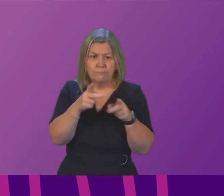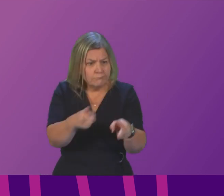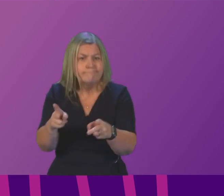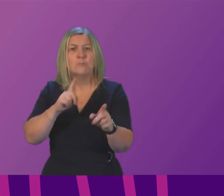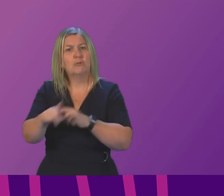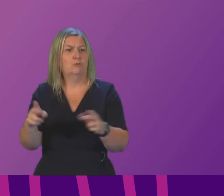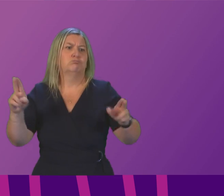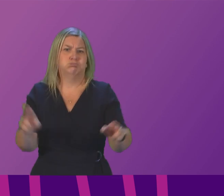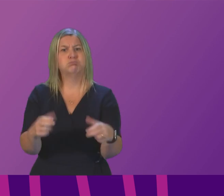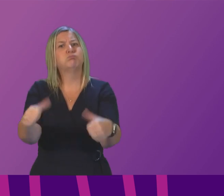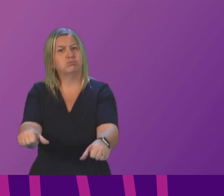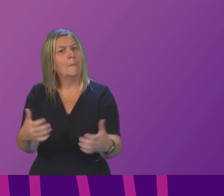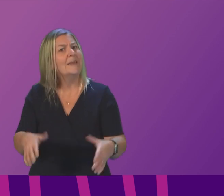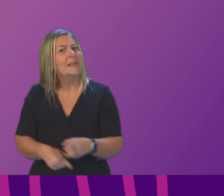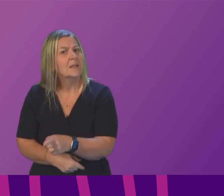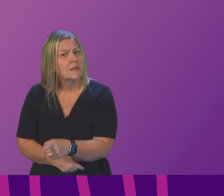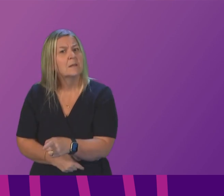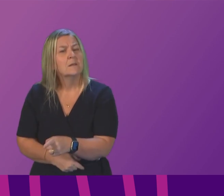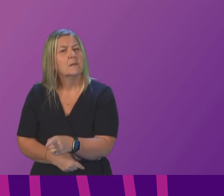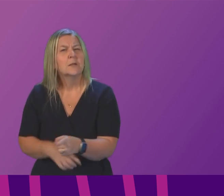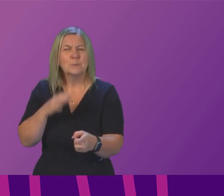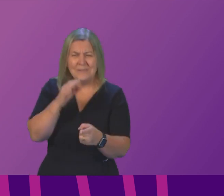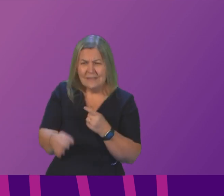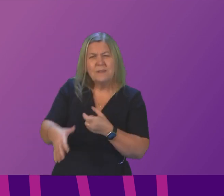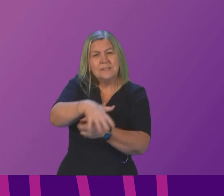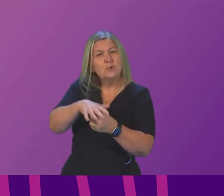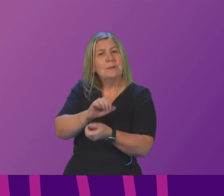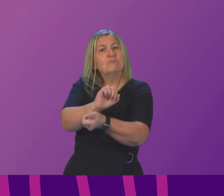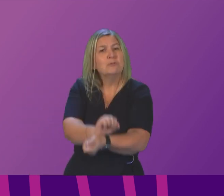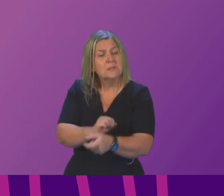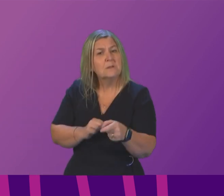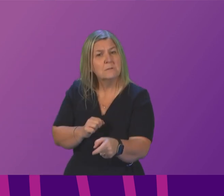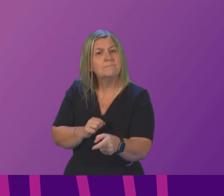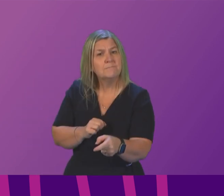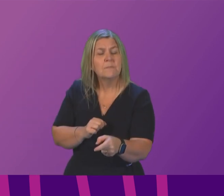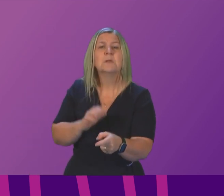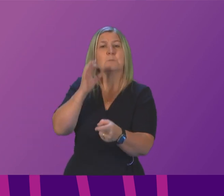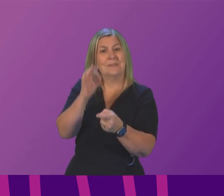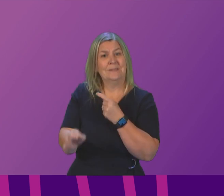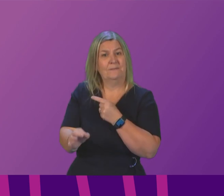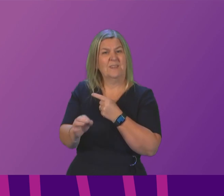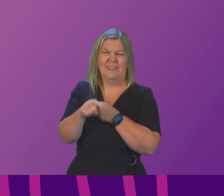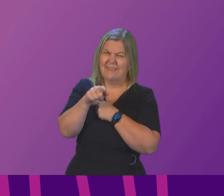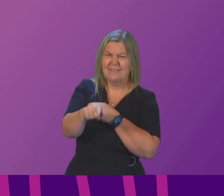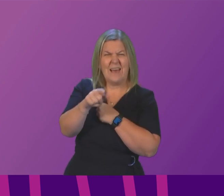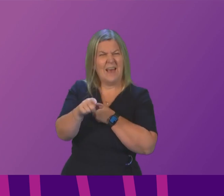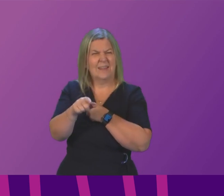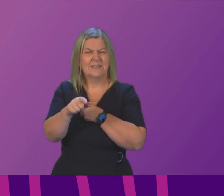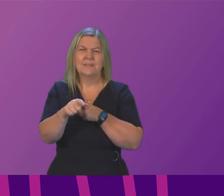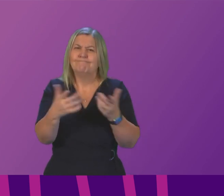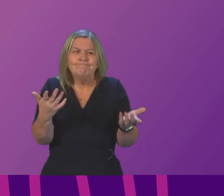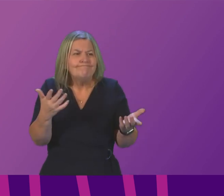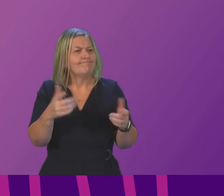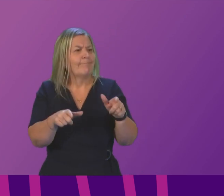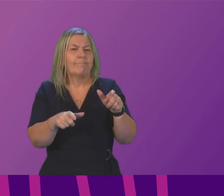try to tackle this challenge. On the specific one about the situation in prisons and in particular the issue of photocopying of prisoner mail